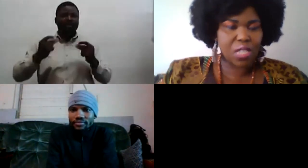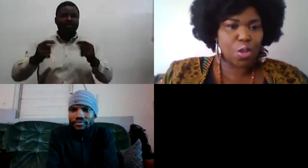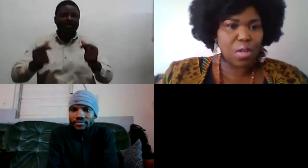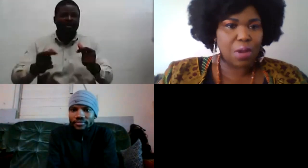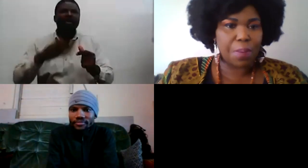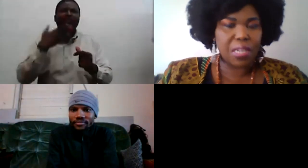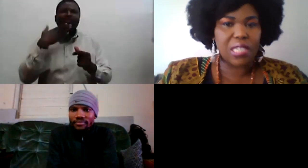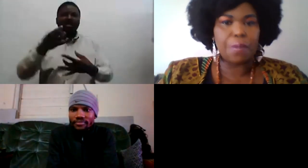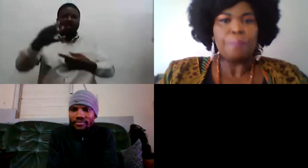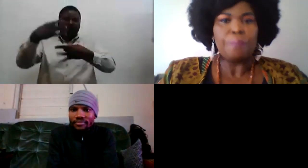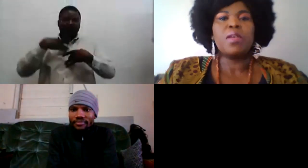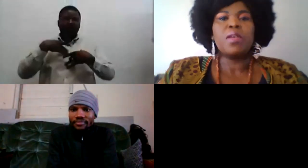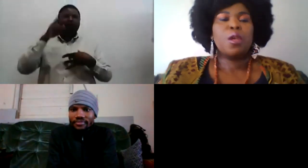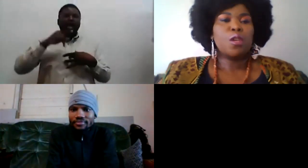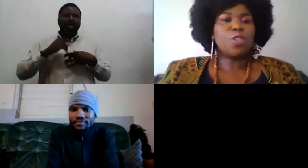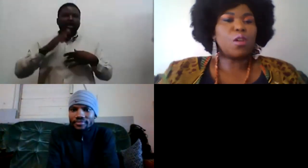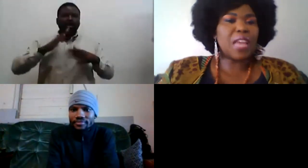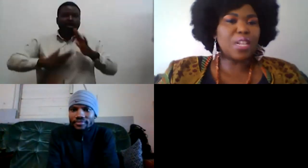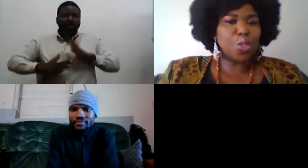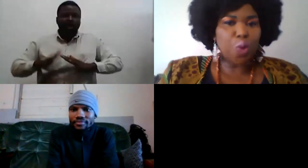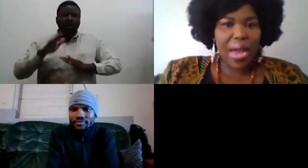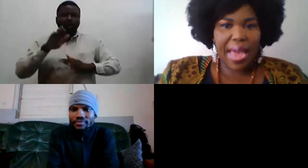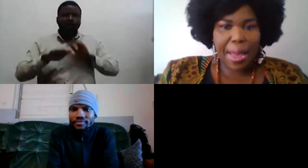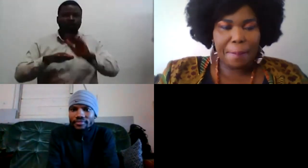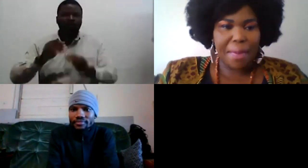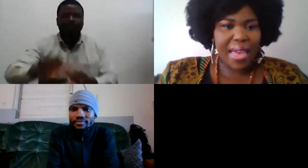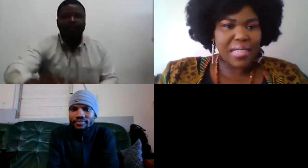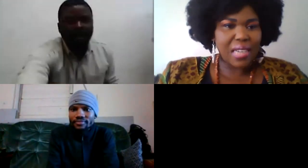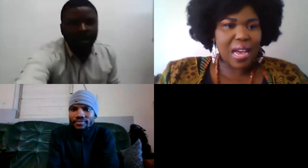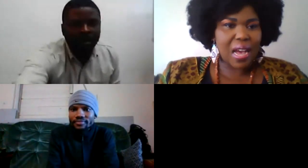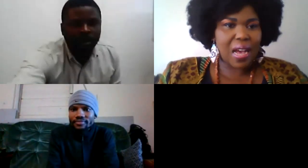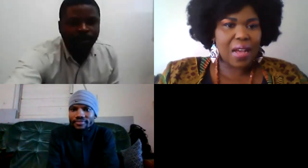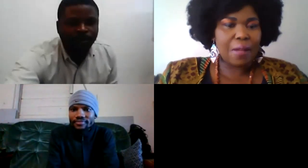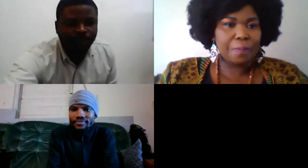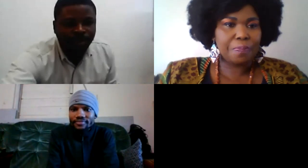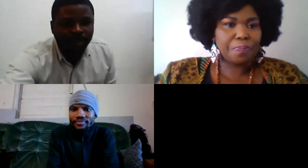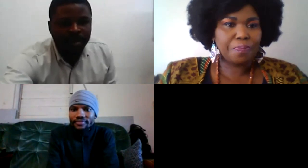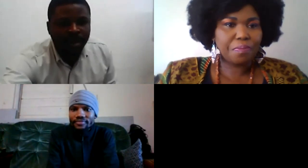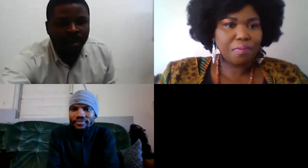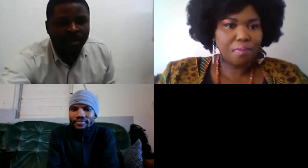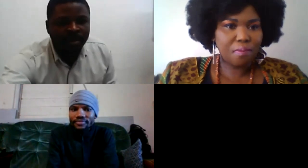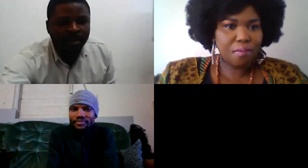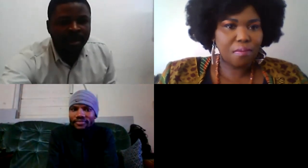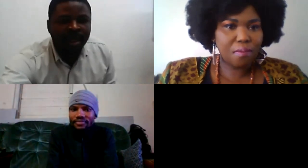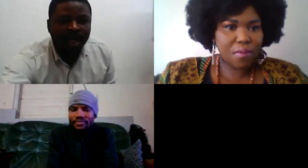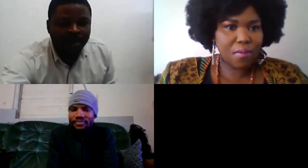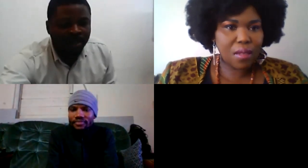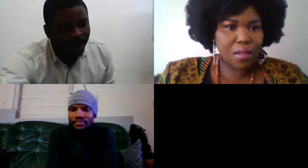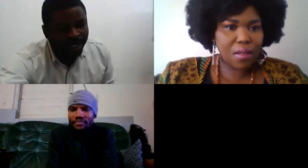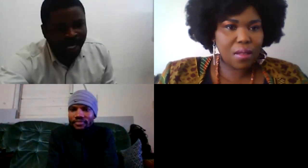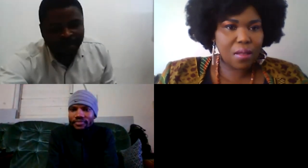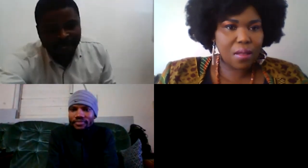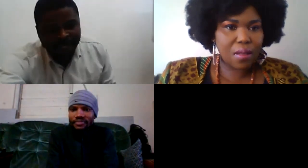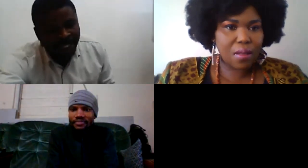i must just slow down a bit so that is who i am and uh uh